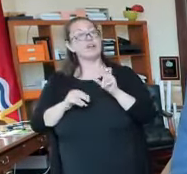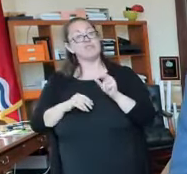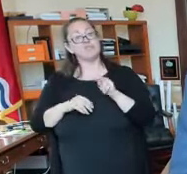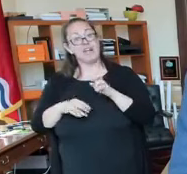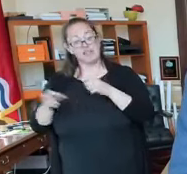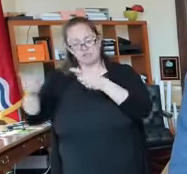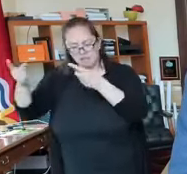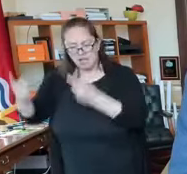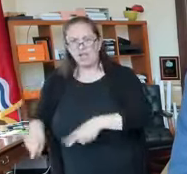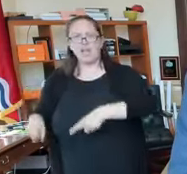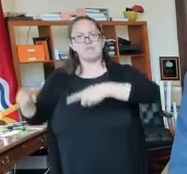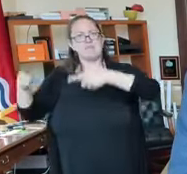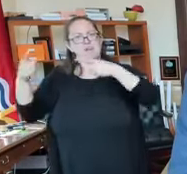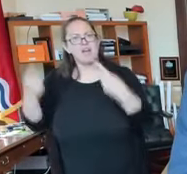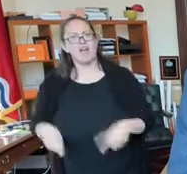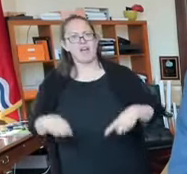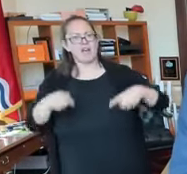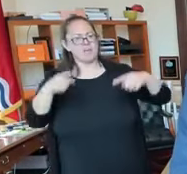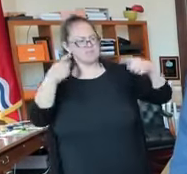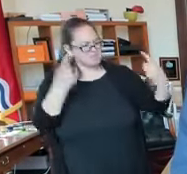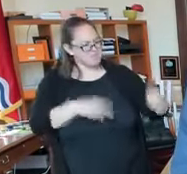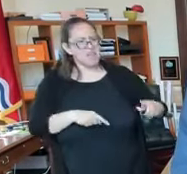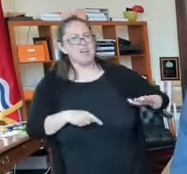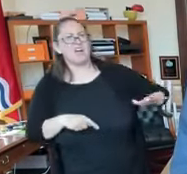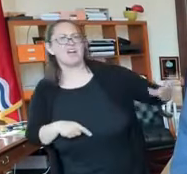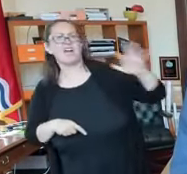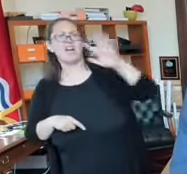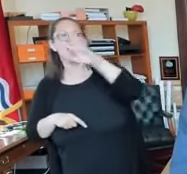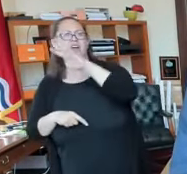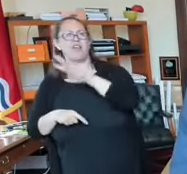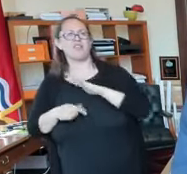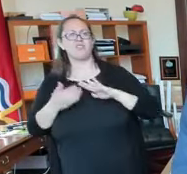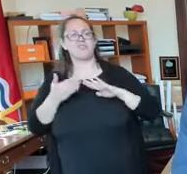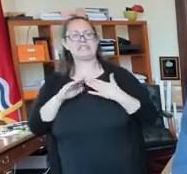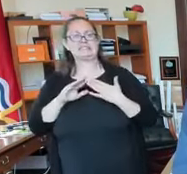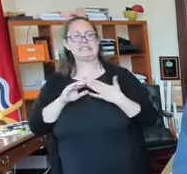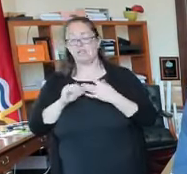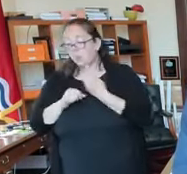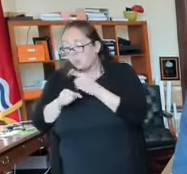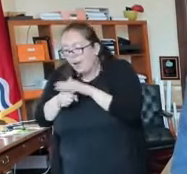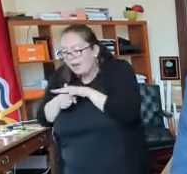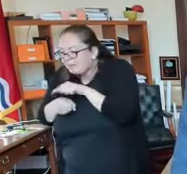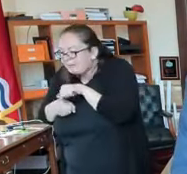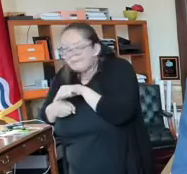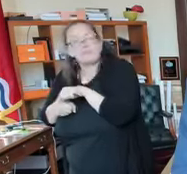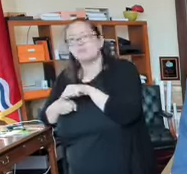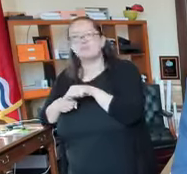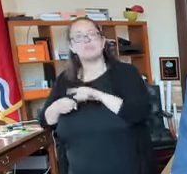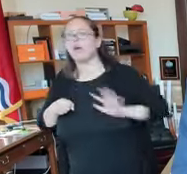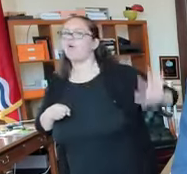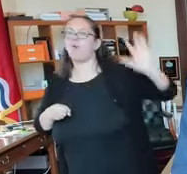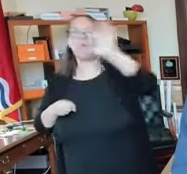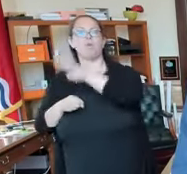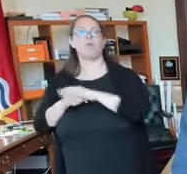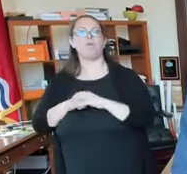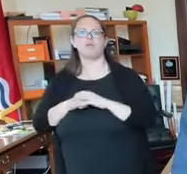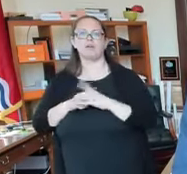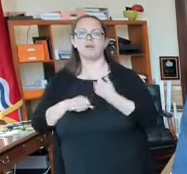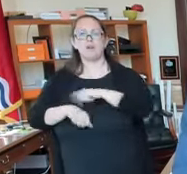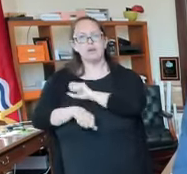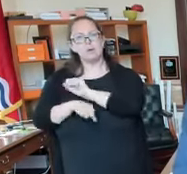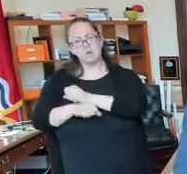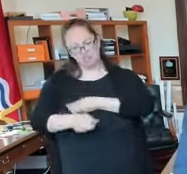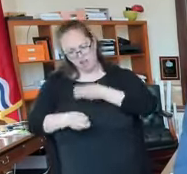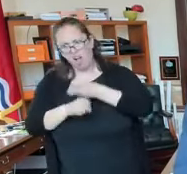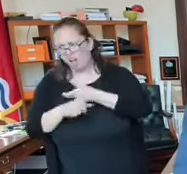in every portion and sector in our city. We're working very, very hard to try to address it.